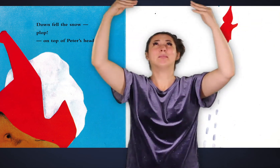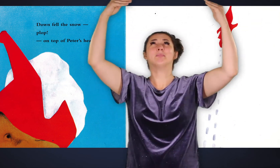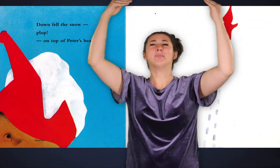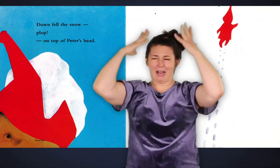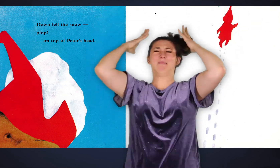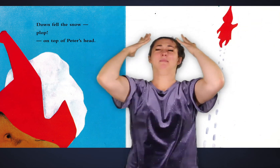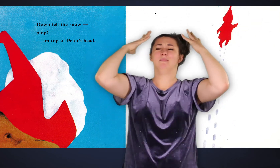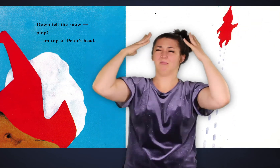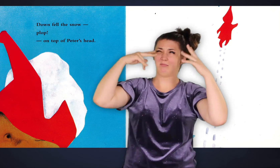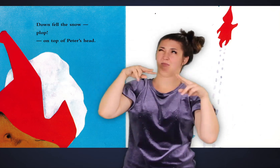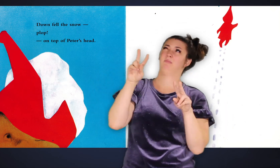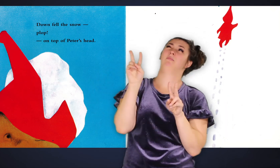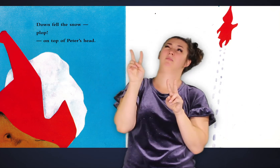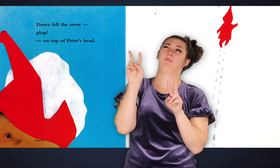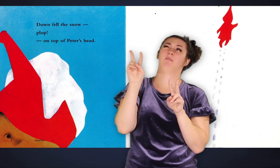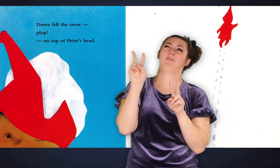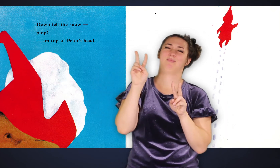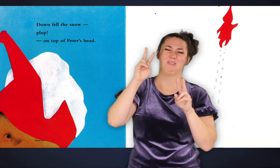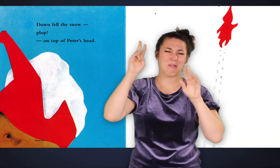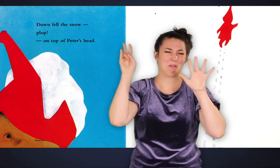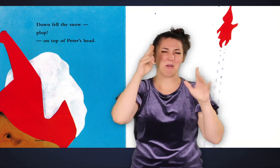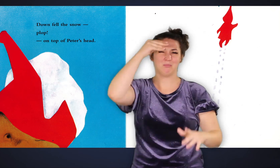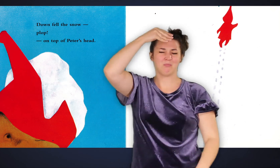Plop! On top of Peter's head.